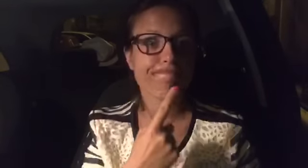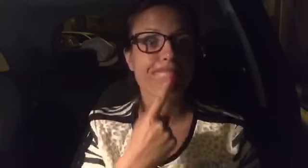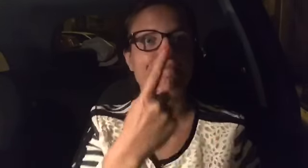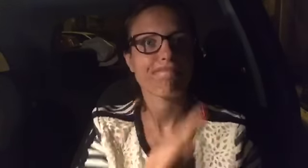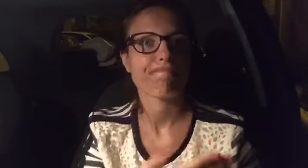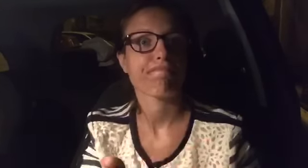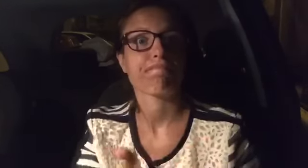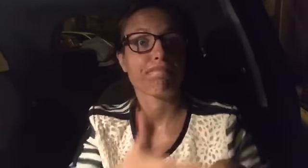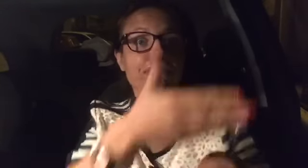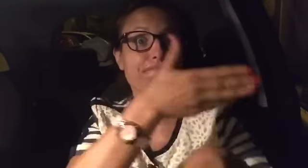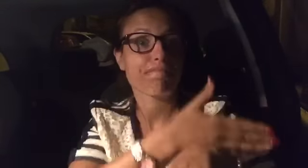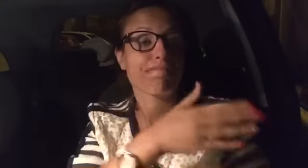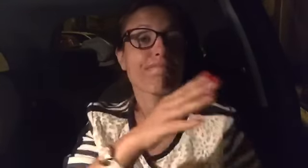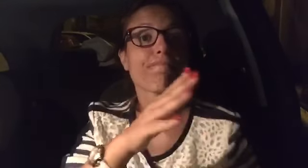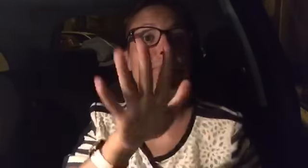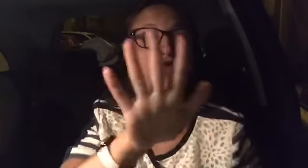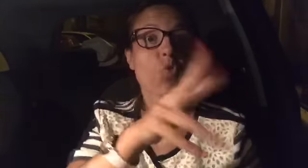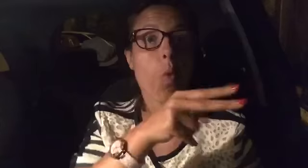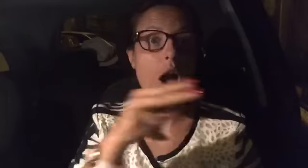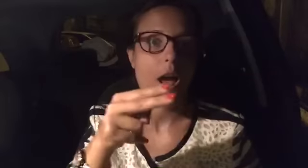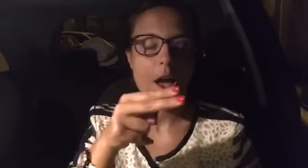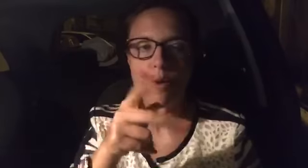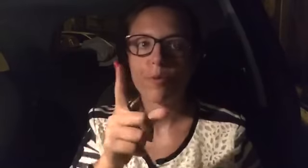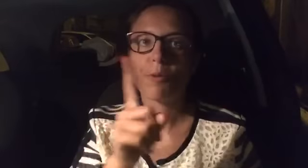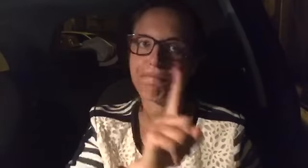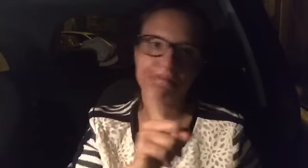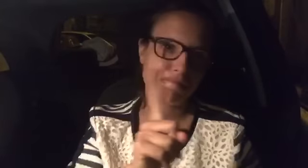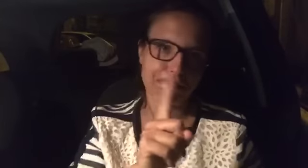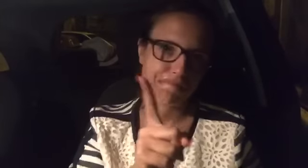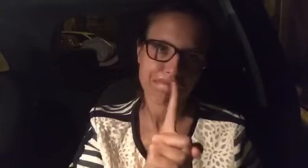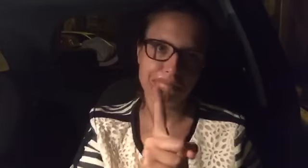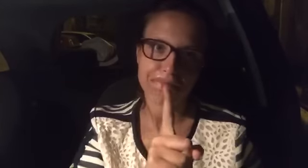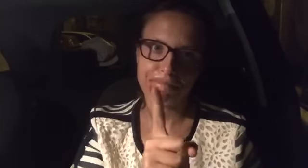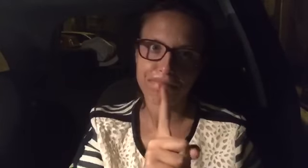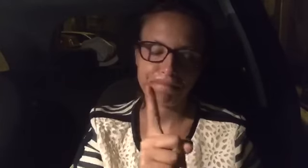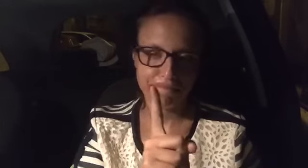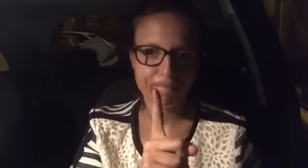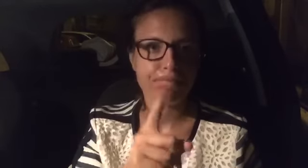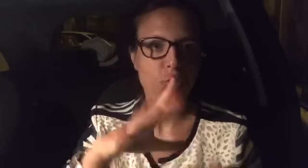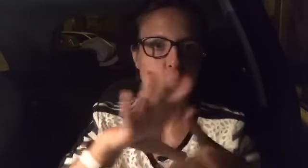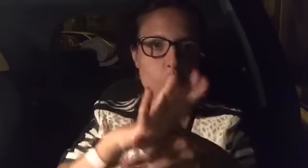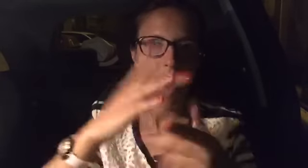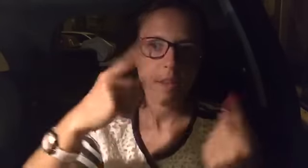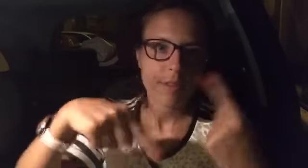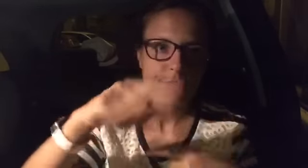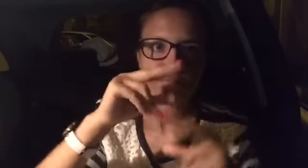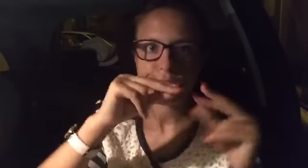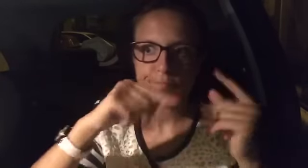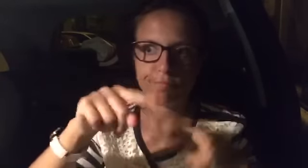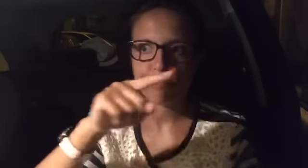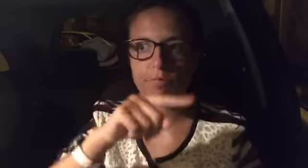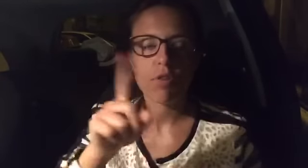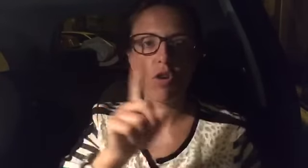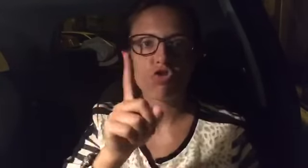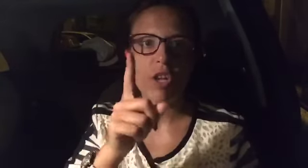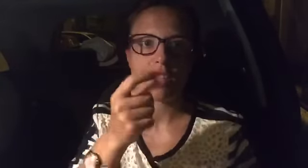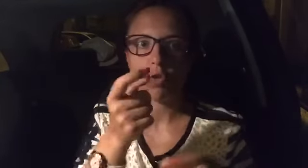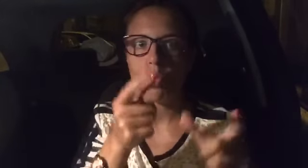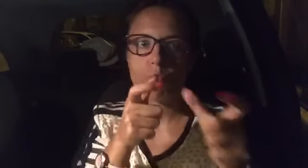...and say from my sister ...and say I of ...it's ...and ...I ...and of